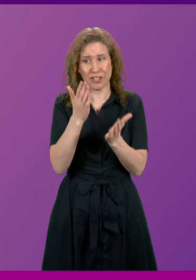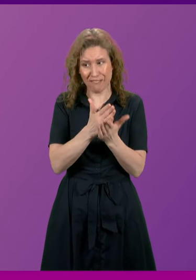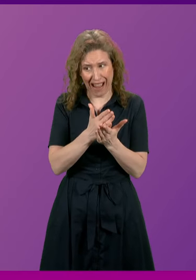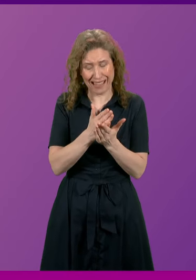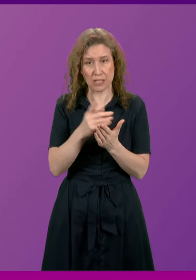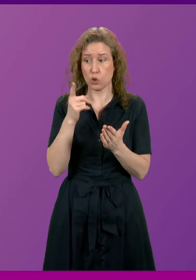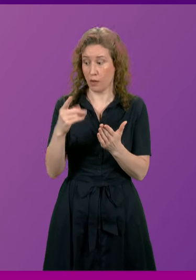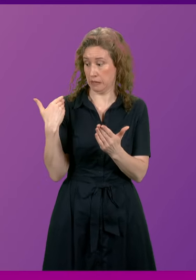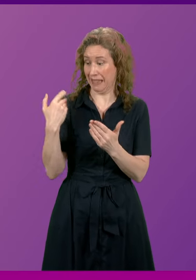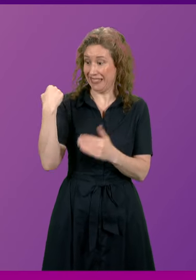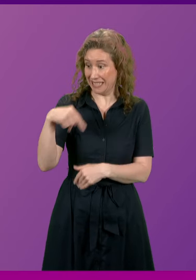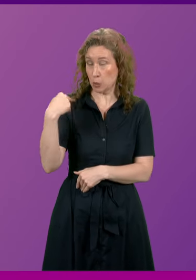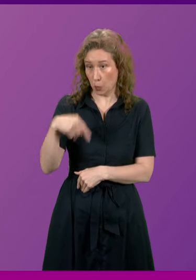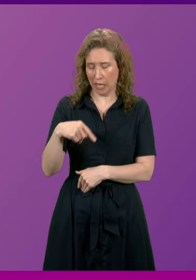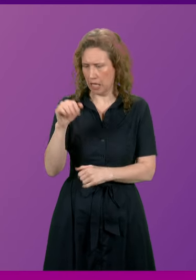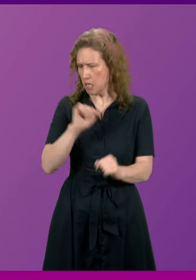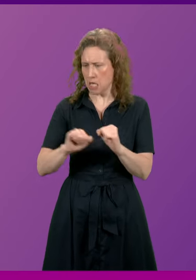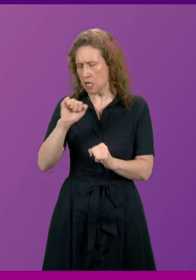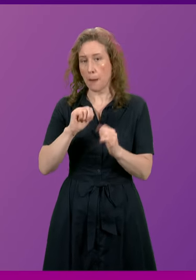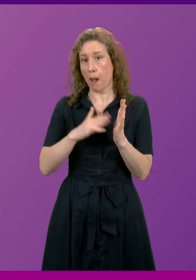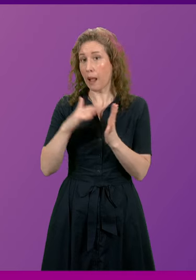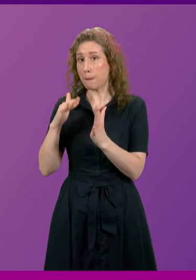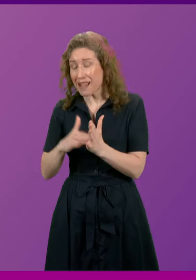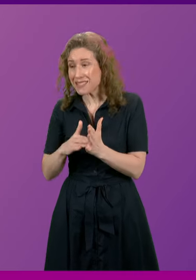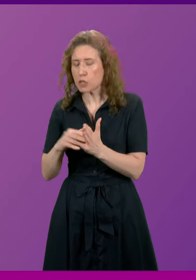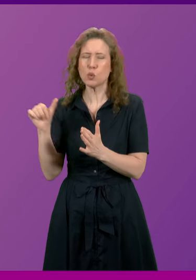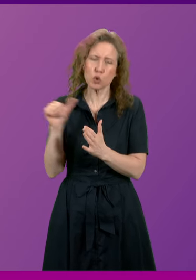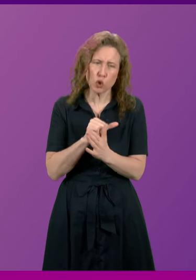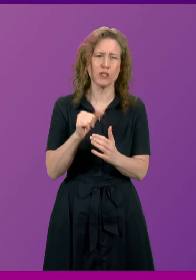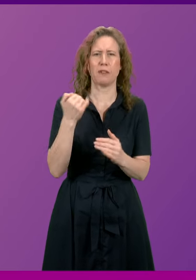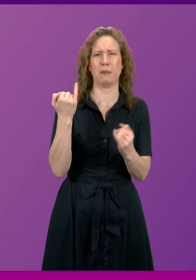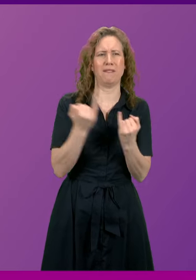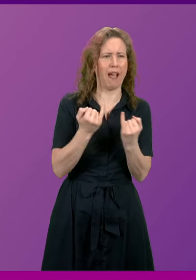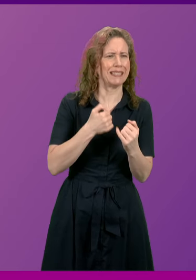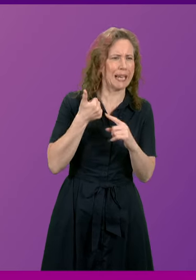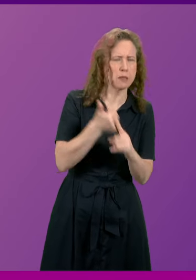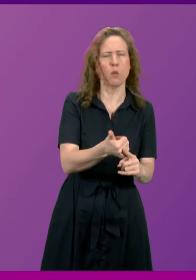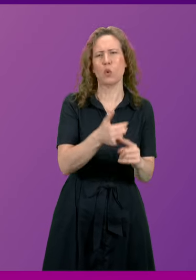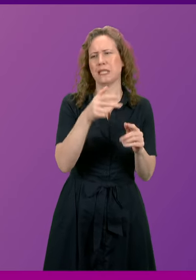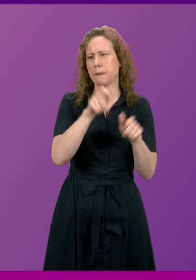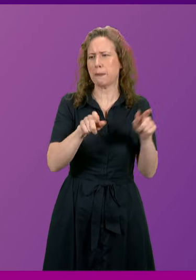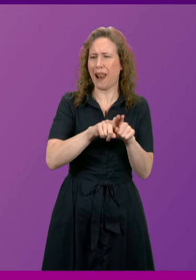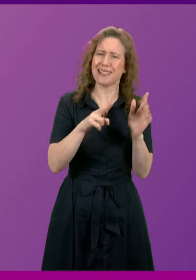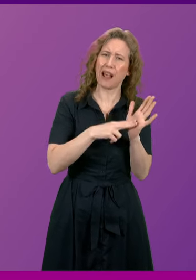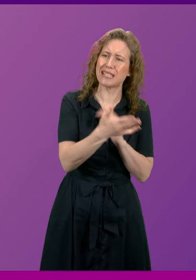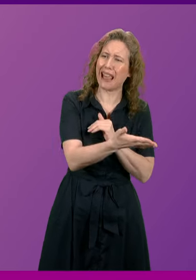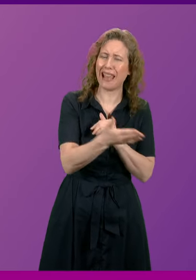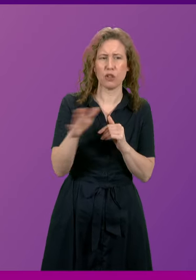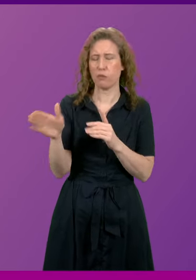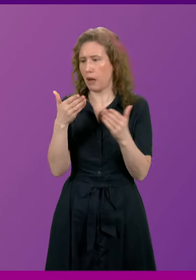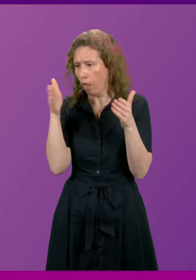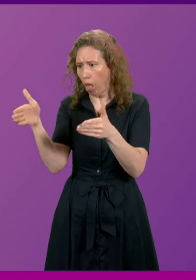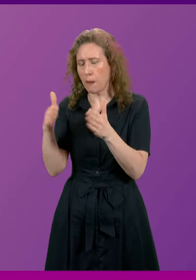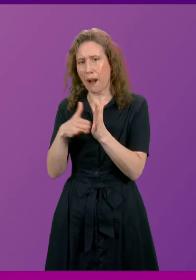he has spent the past week fighting for Michael Matheson when he should have been fighting for patients like Natalie and hundreds of thousands of Scots like her.